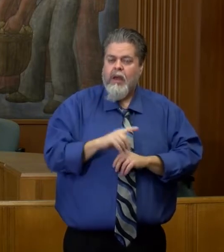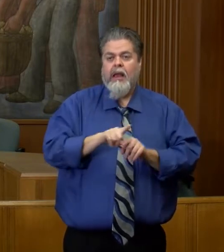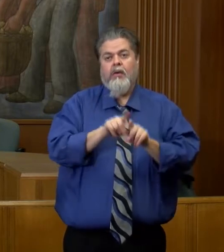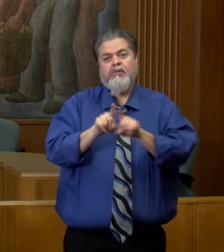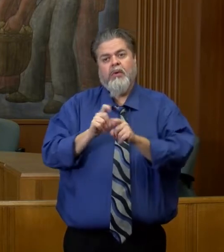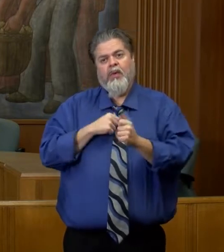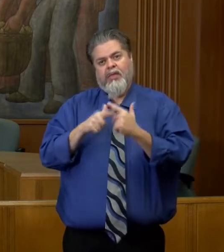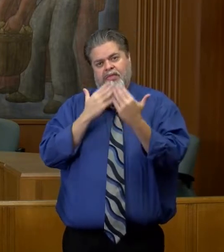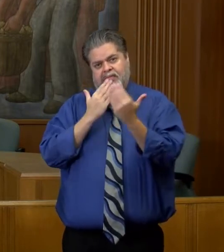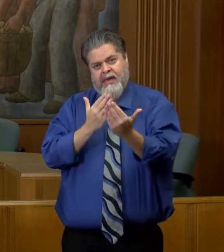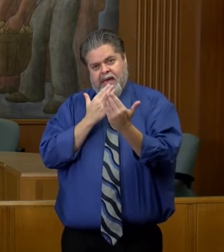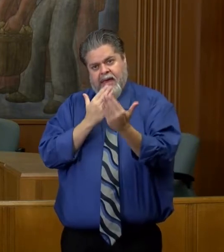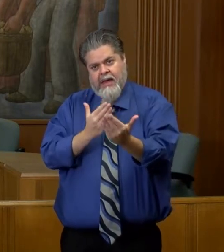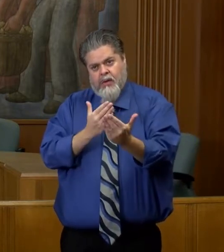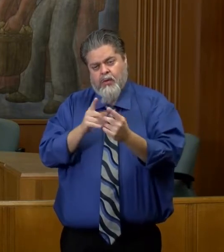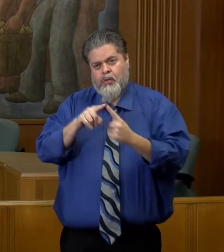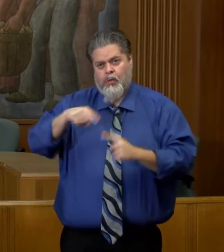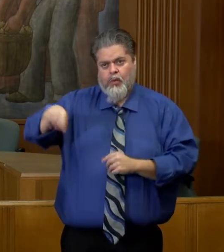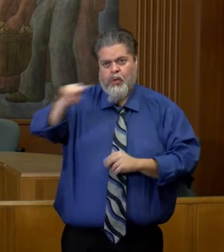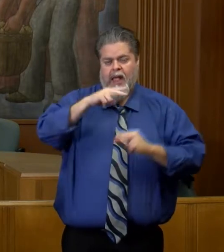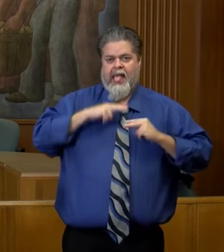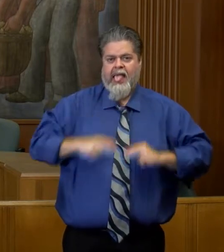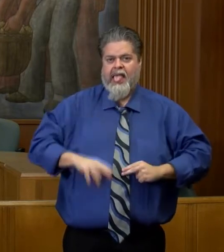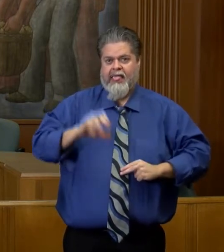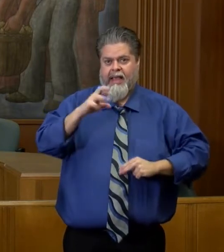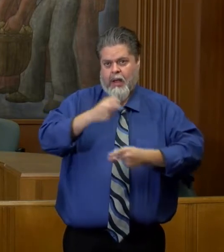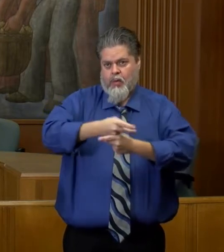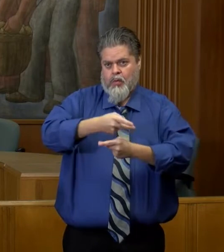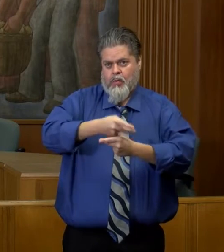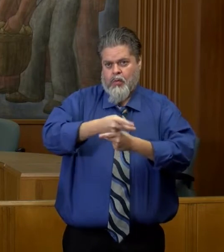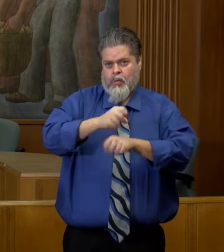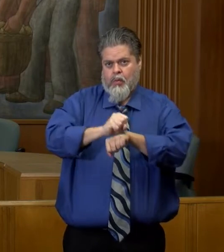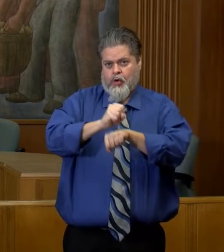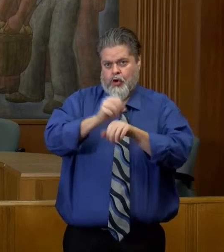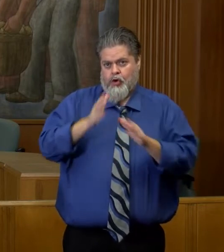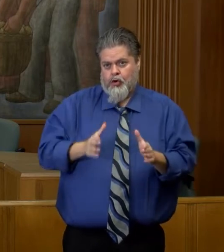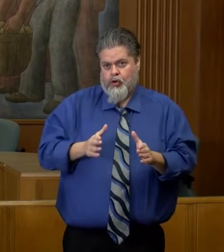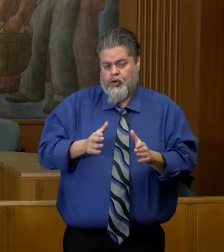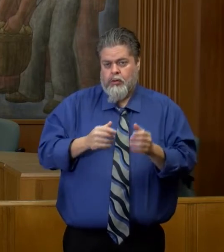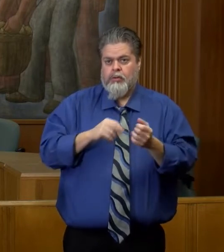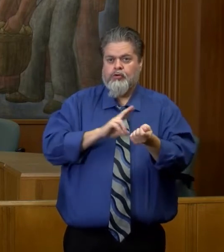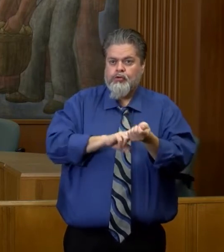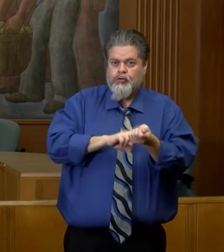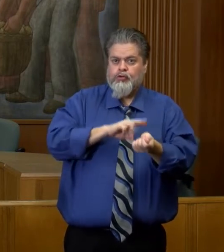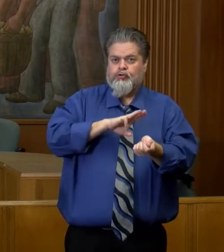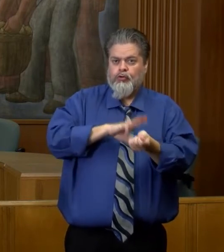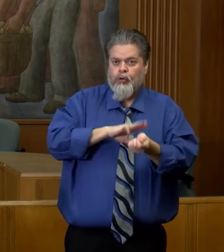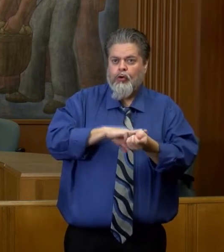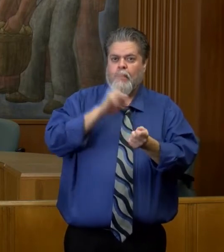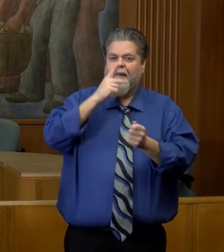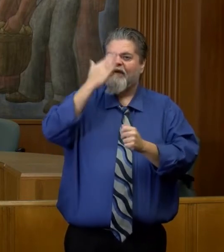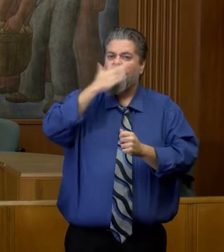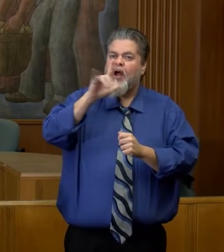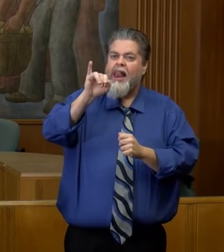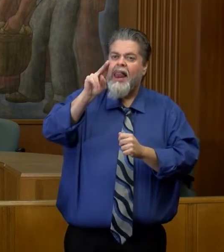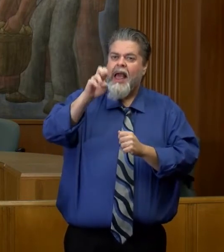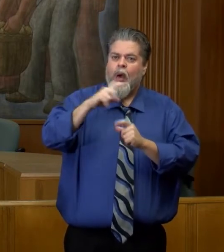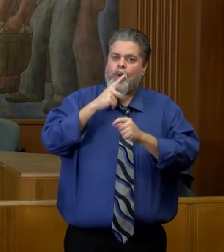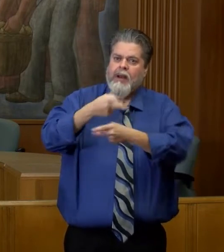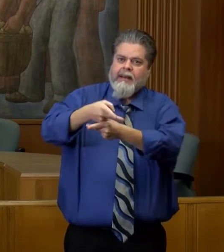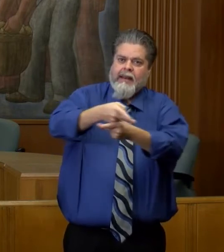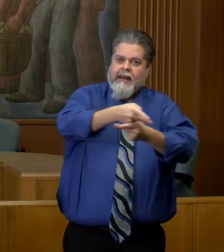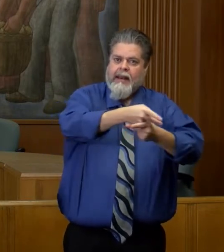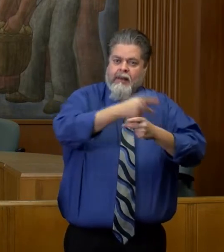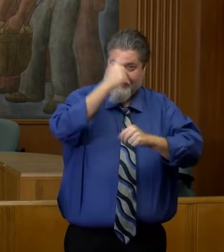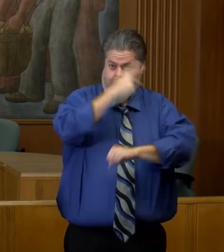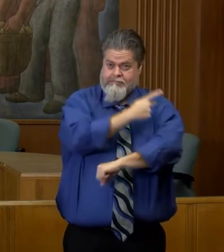I want to thank you to the health care workers, the frontline workers, the support workers who are helping us care for all these patients.